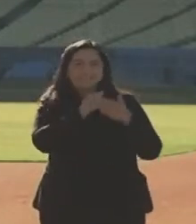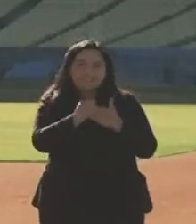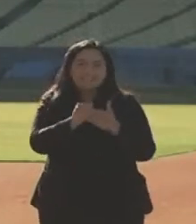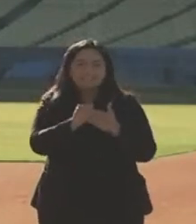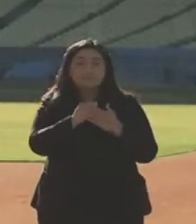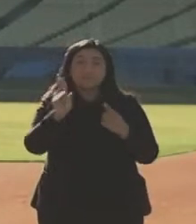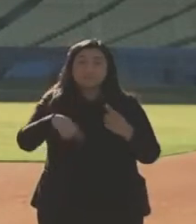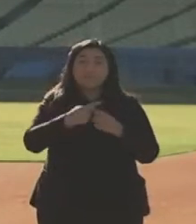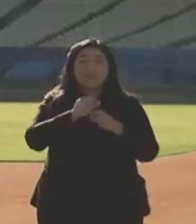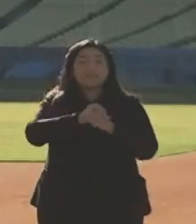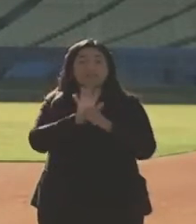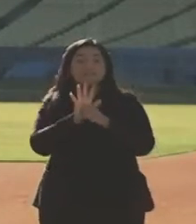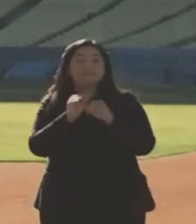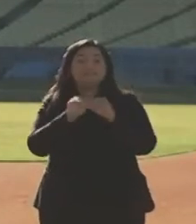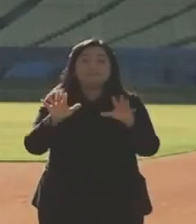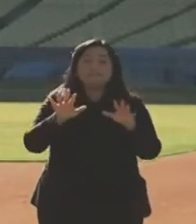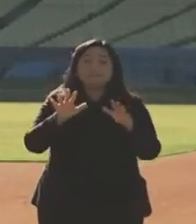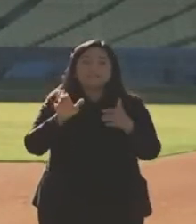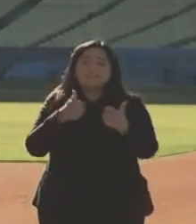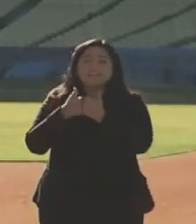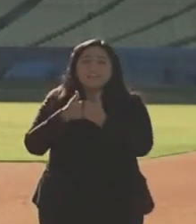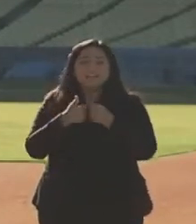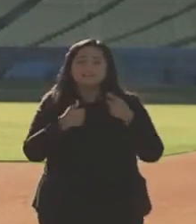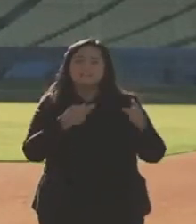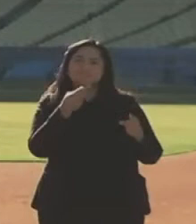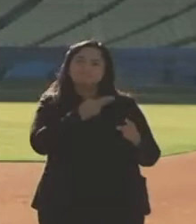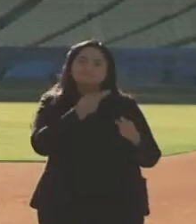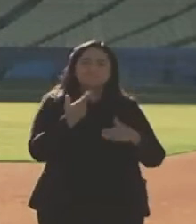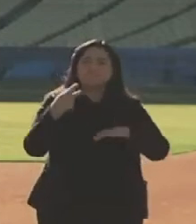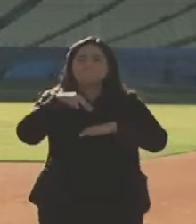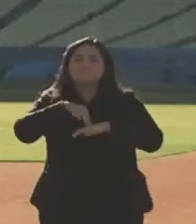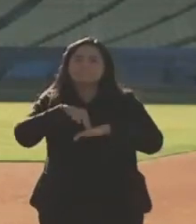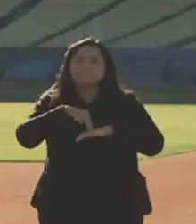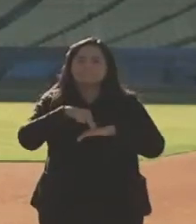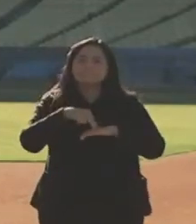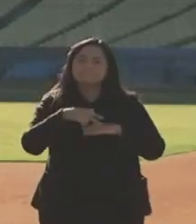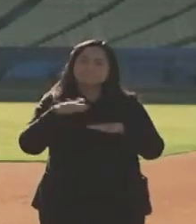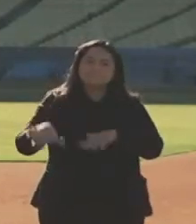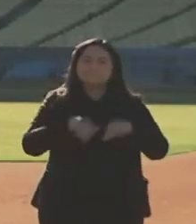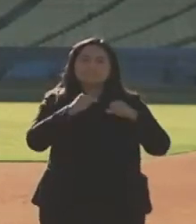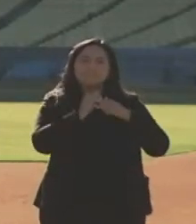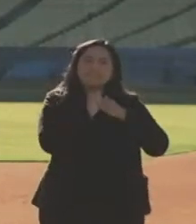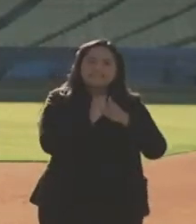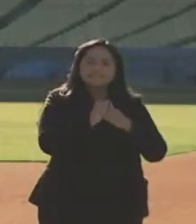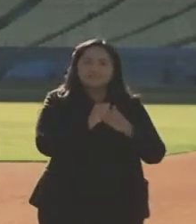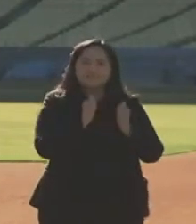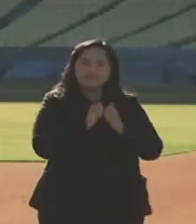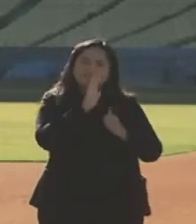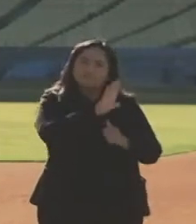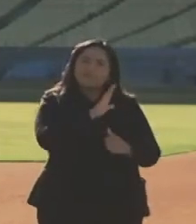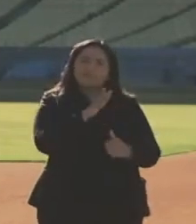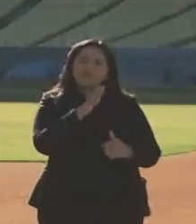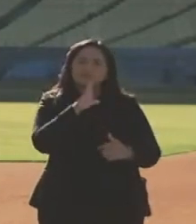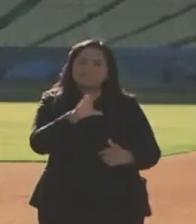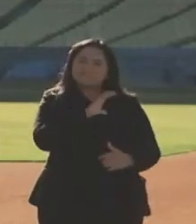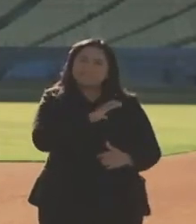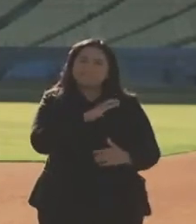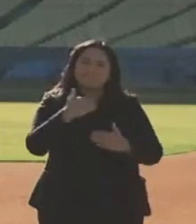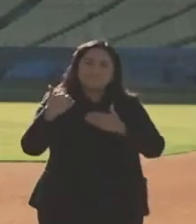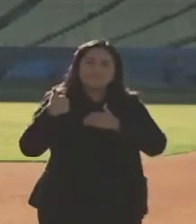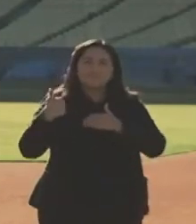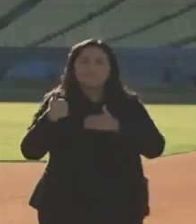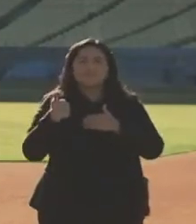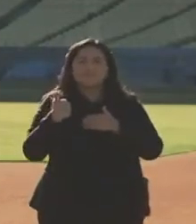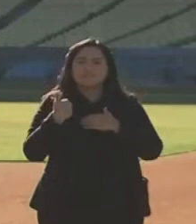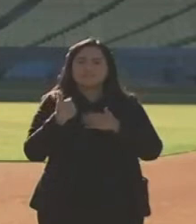emerged, you emerged with leadership, with civic responsibility, civic duty, and embraced the challenges that